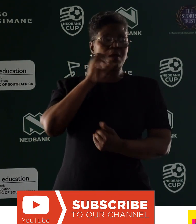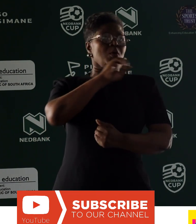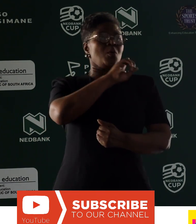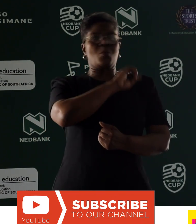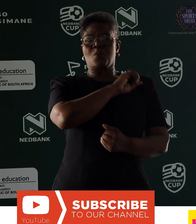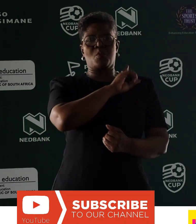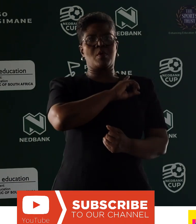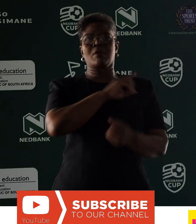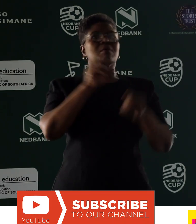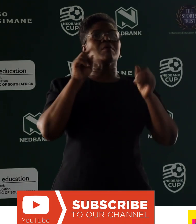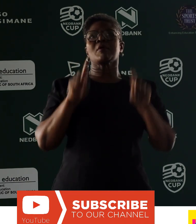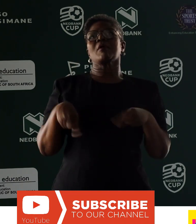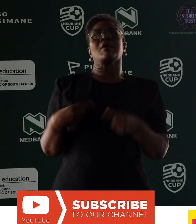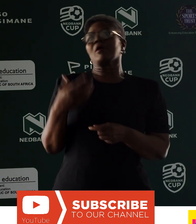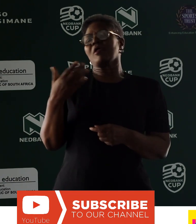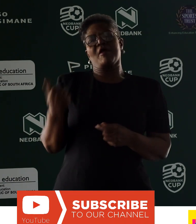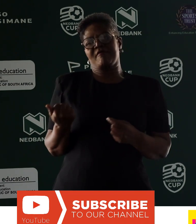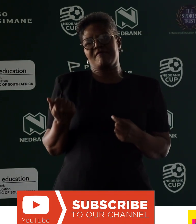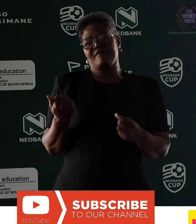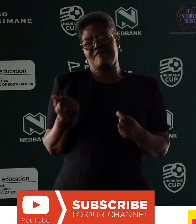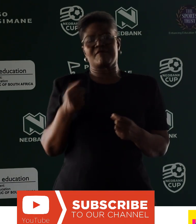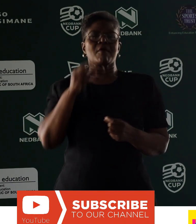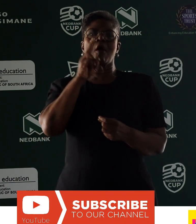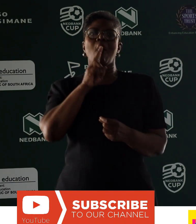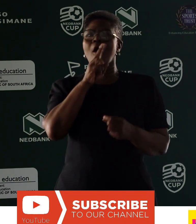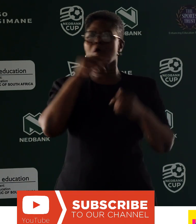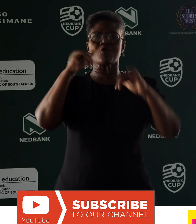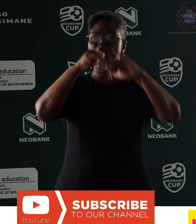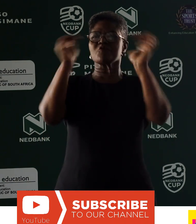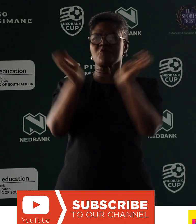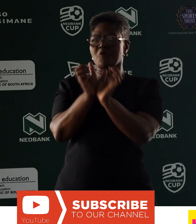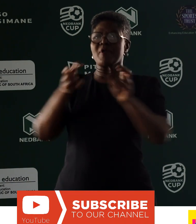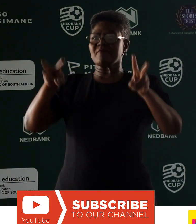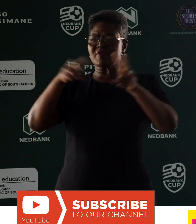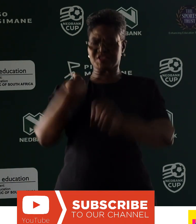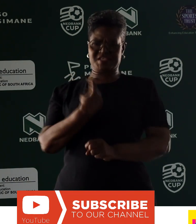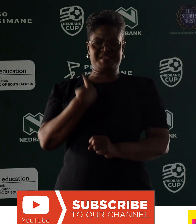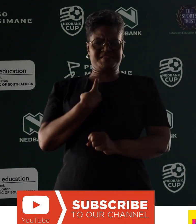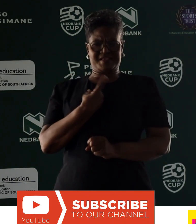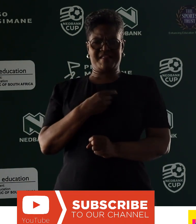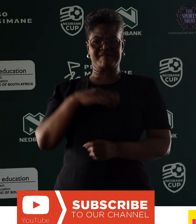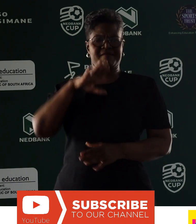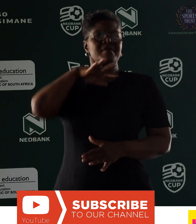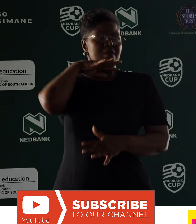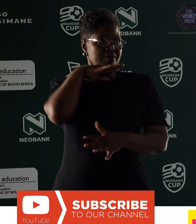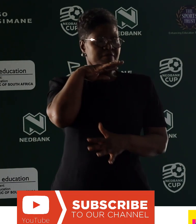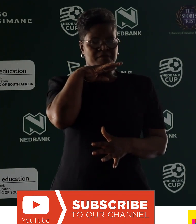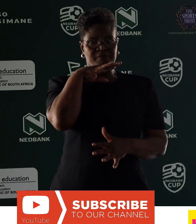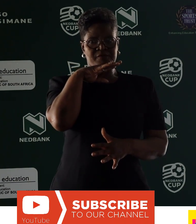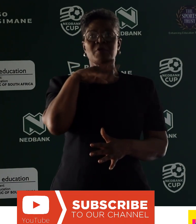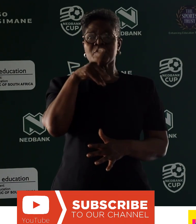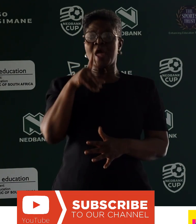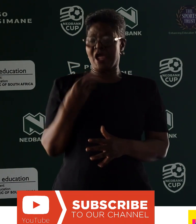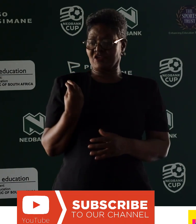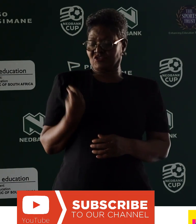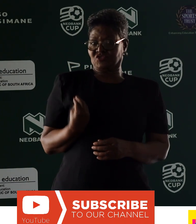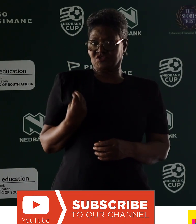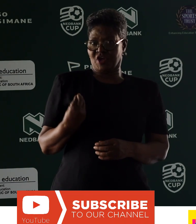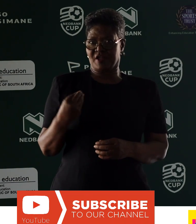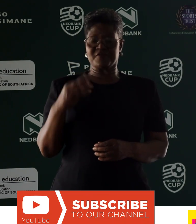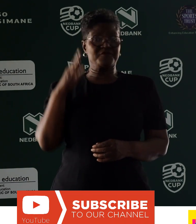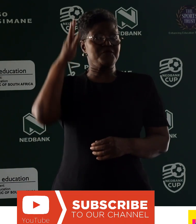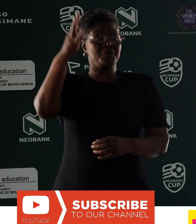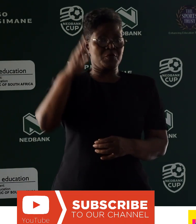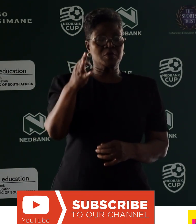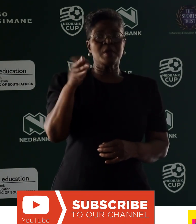an angle that will help you in the global village. You are self-sufficient. You must have been in charge of the destiny. But you choose